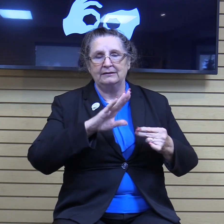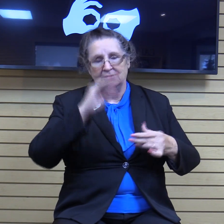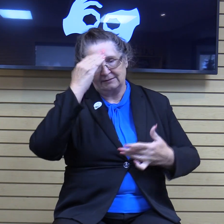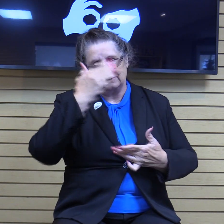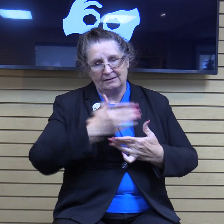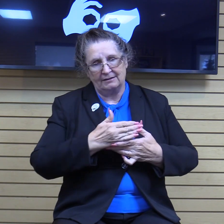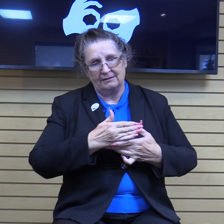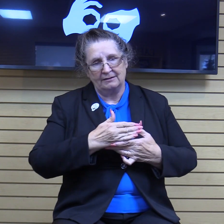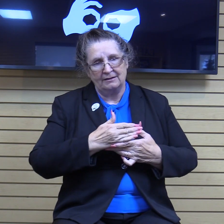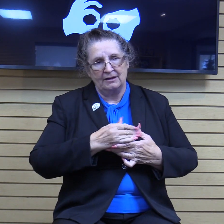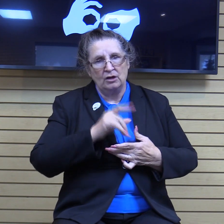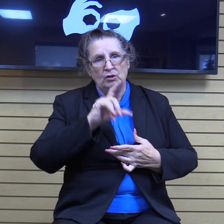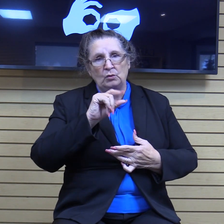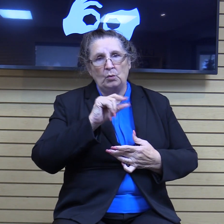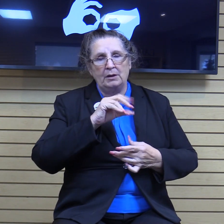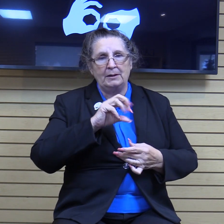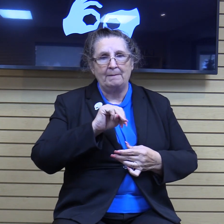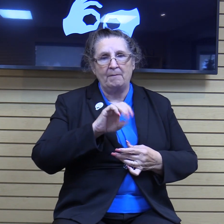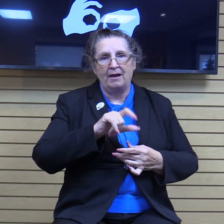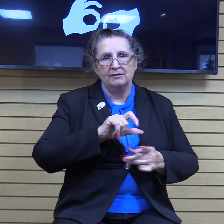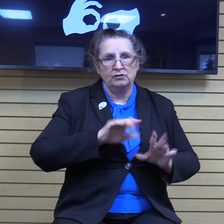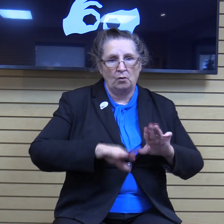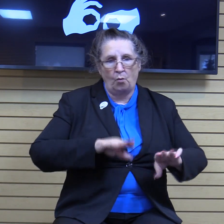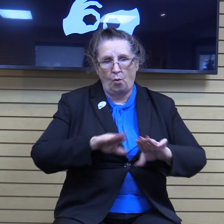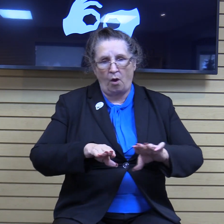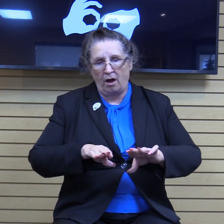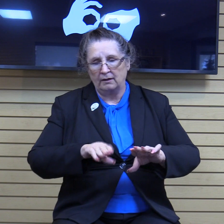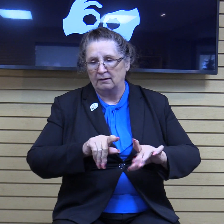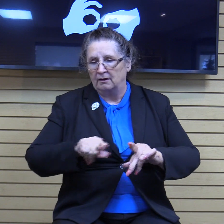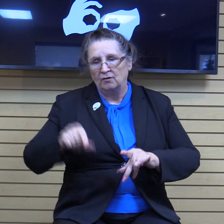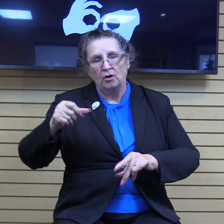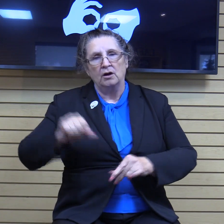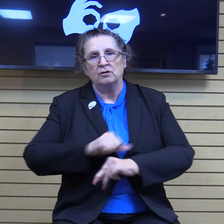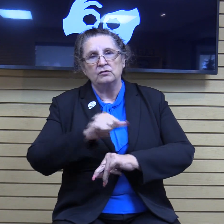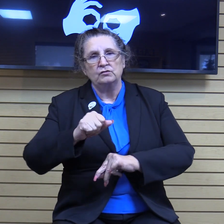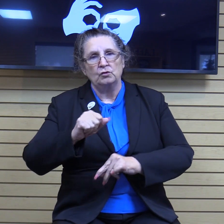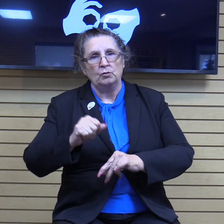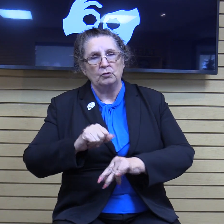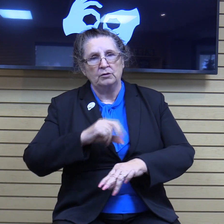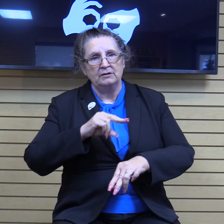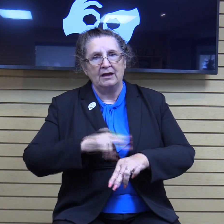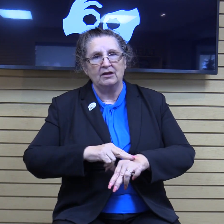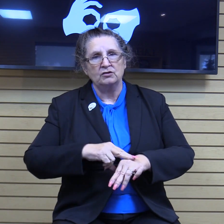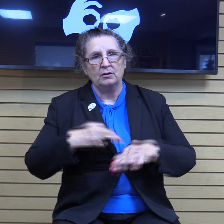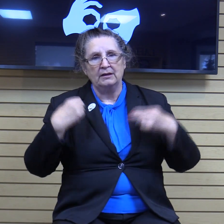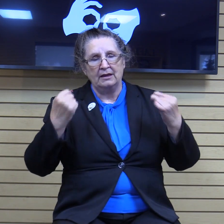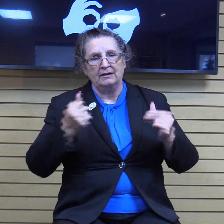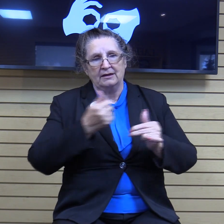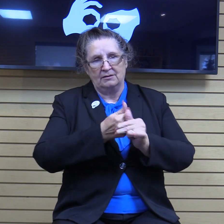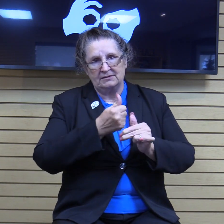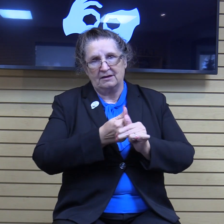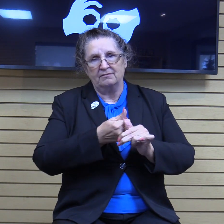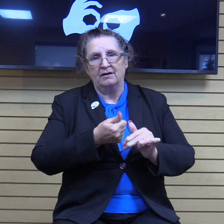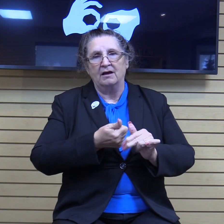travels 20 miles just to receive a supernatural healing himself from the son of God.